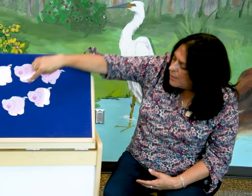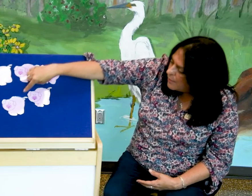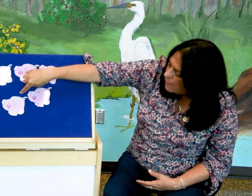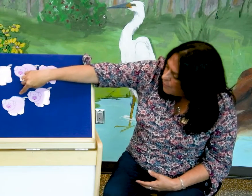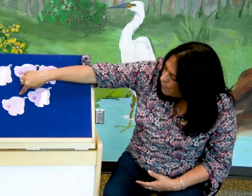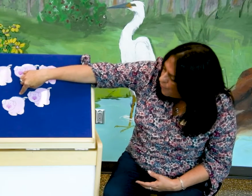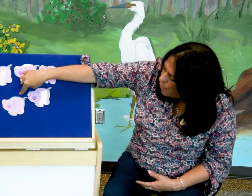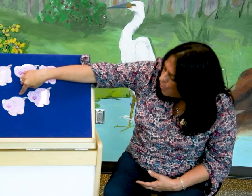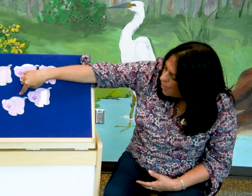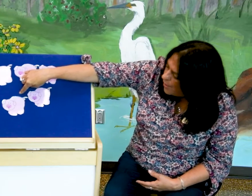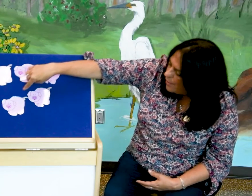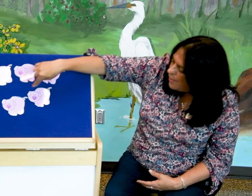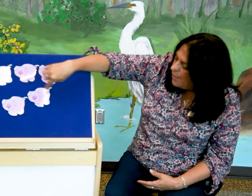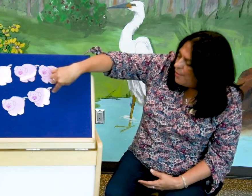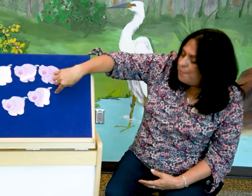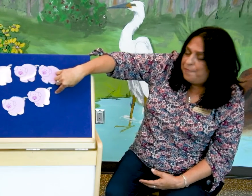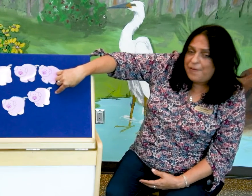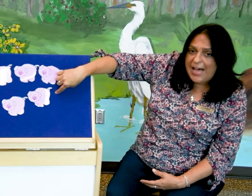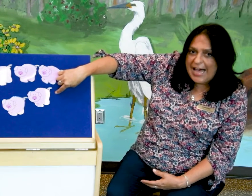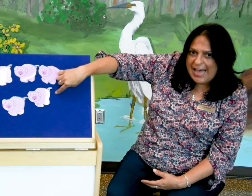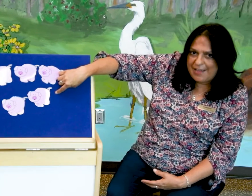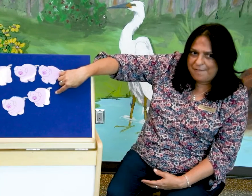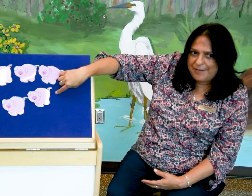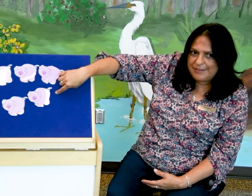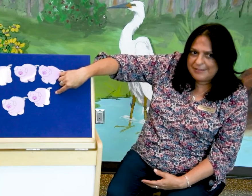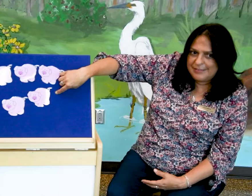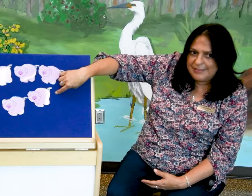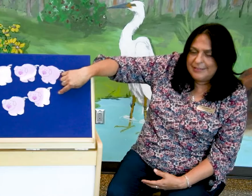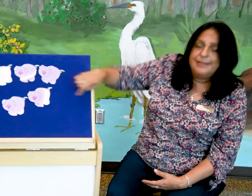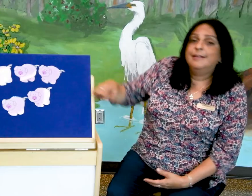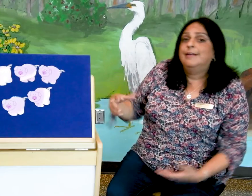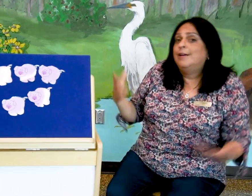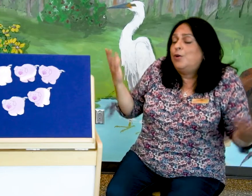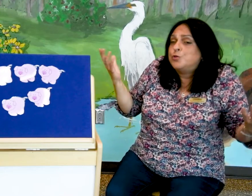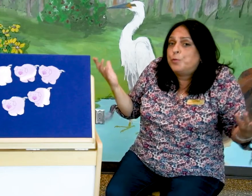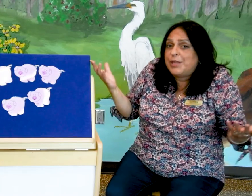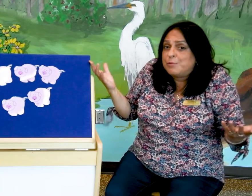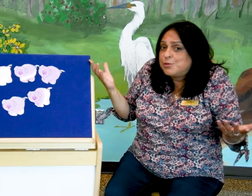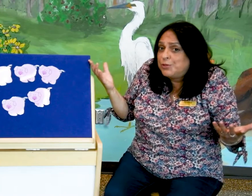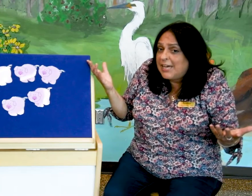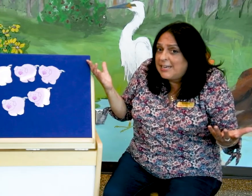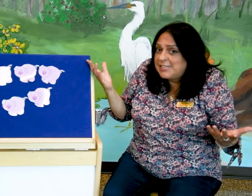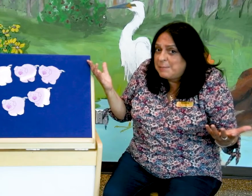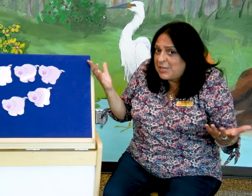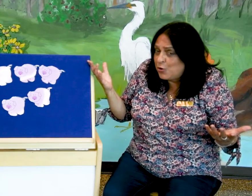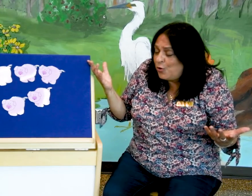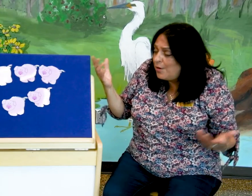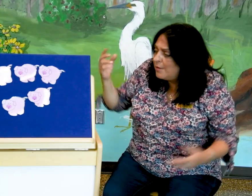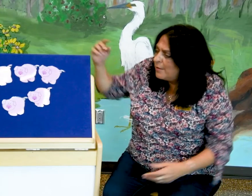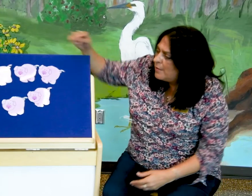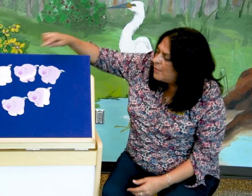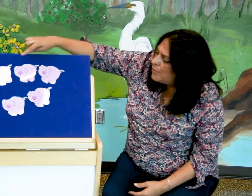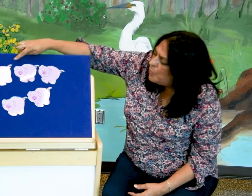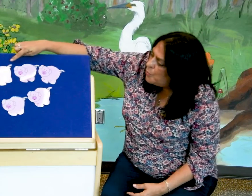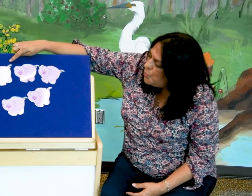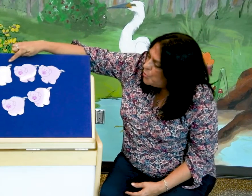four, five. Five. Los podemos contar en español? Uno,